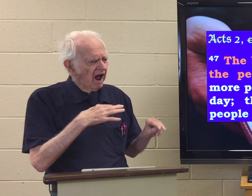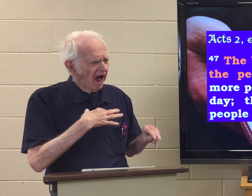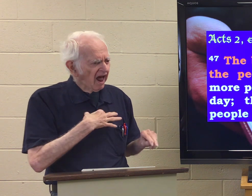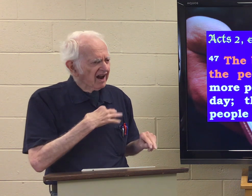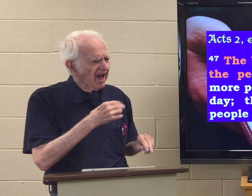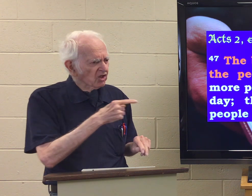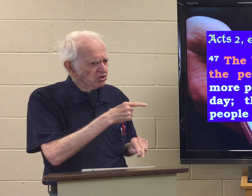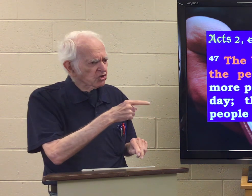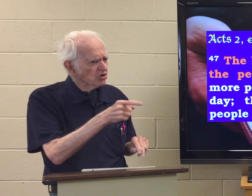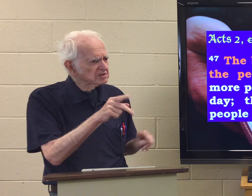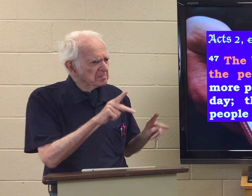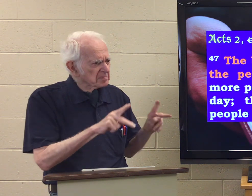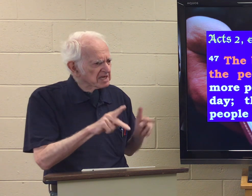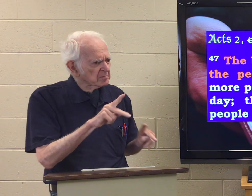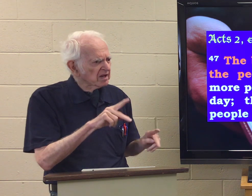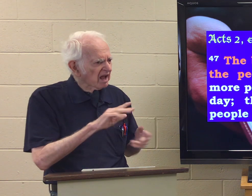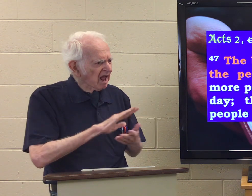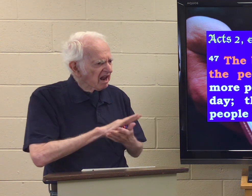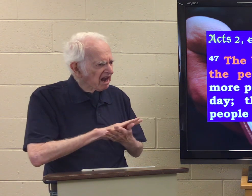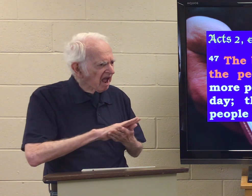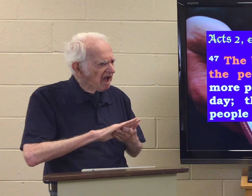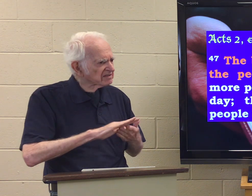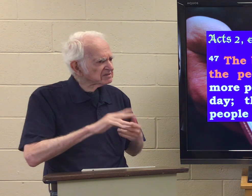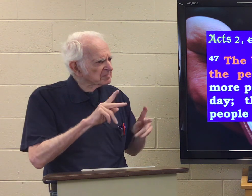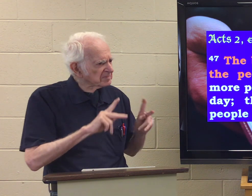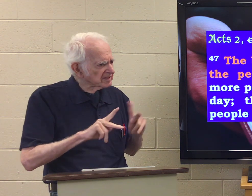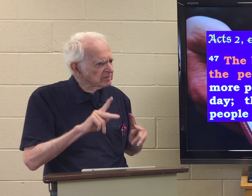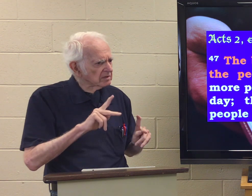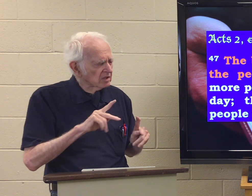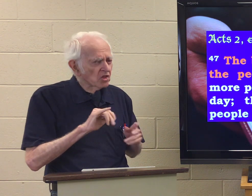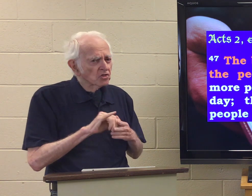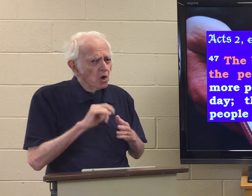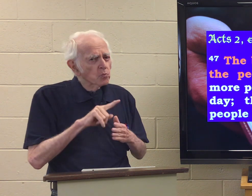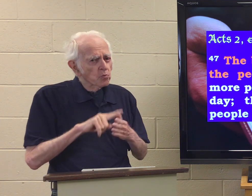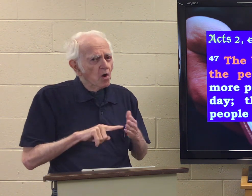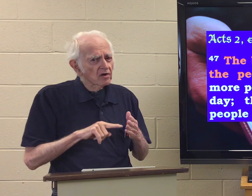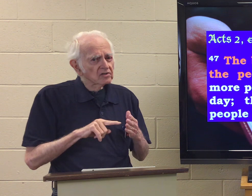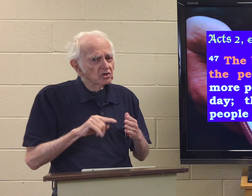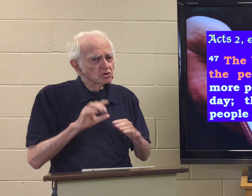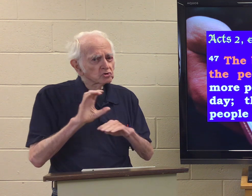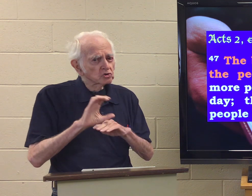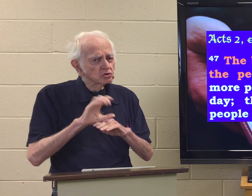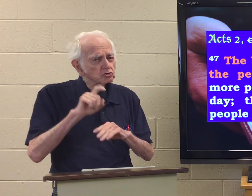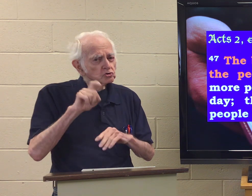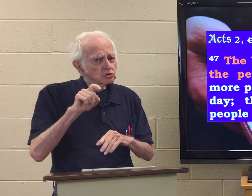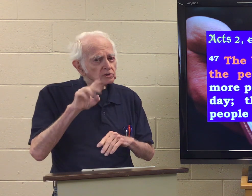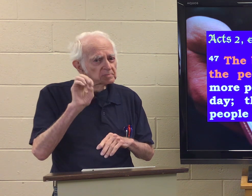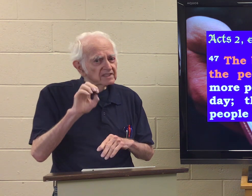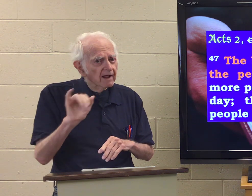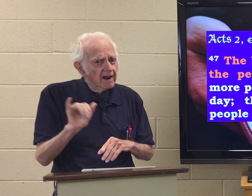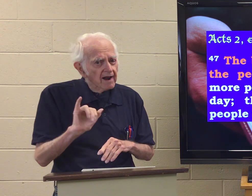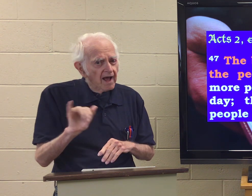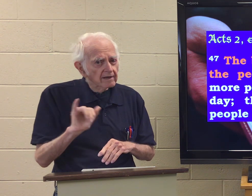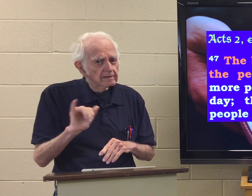and they like, they say, I like those people. They're nice people. That's what the church should be like.